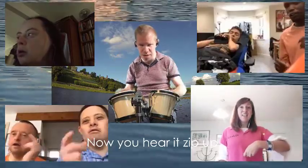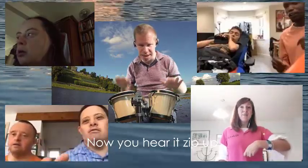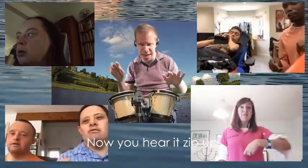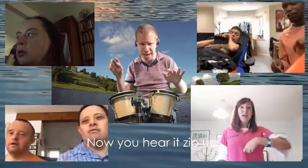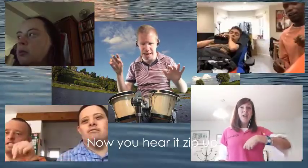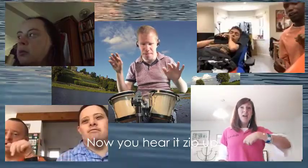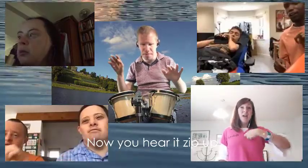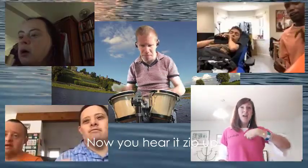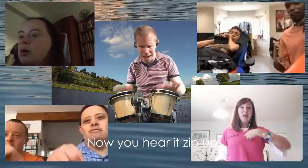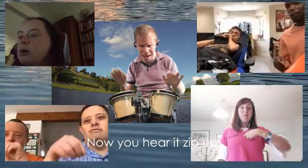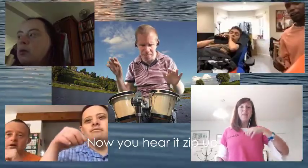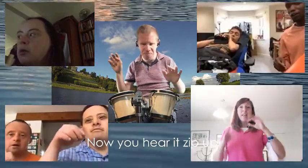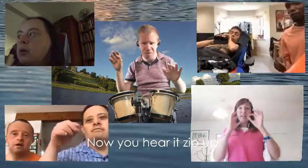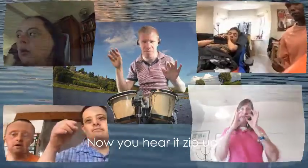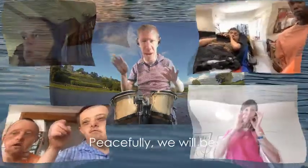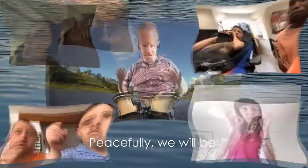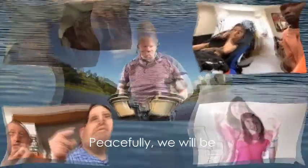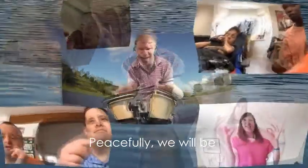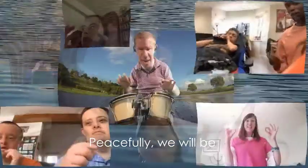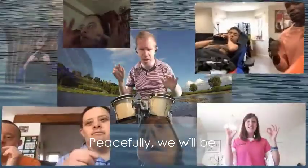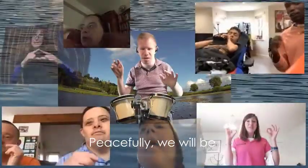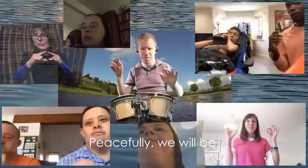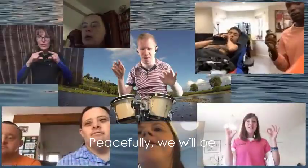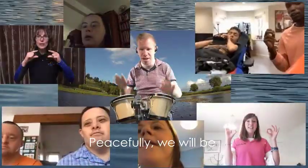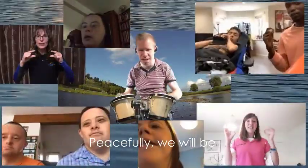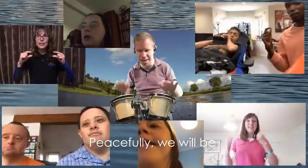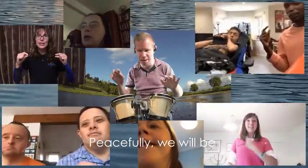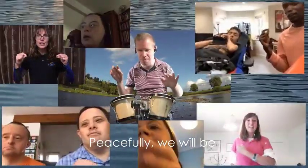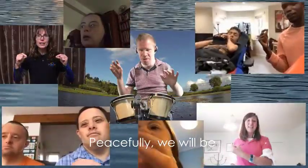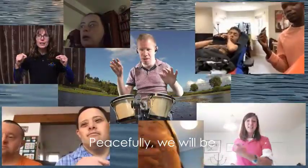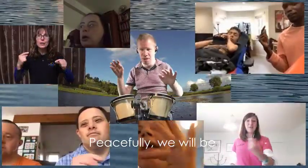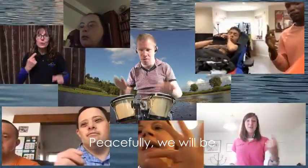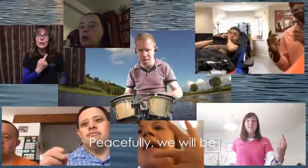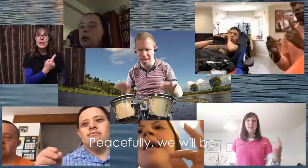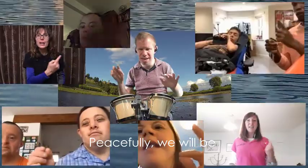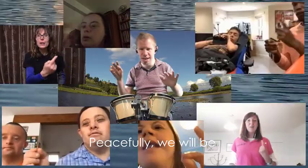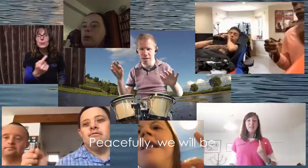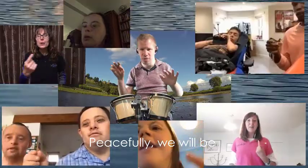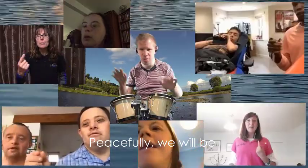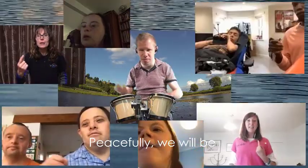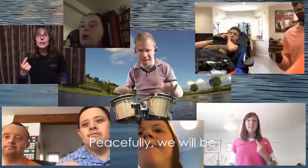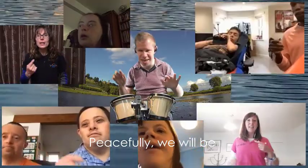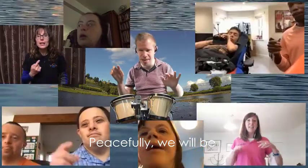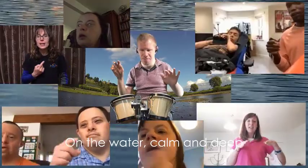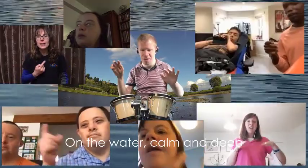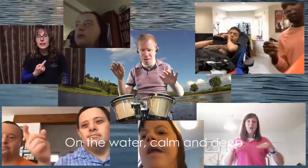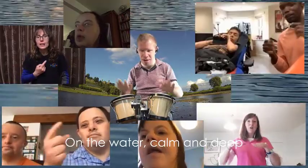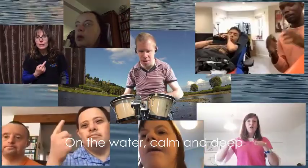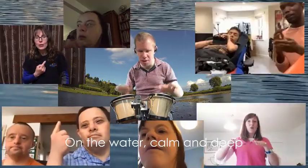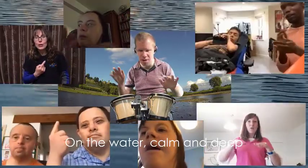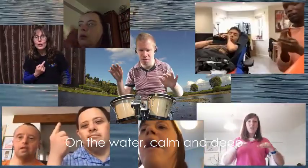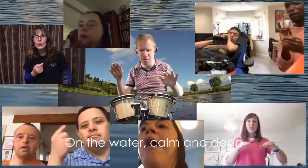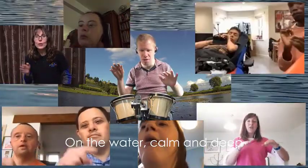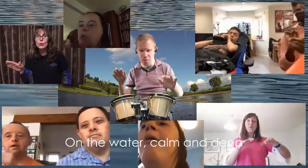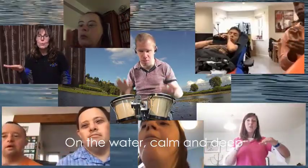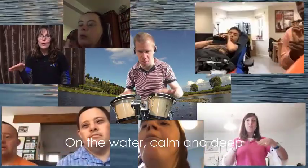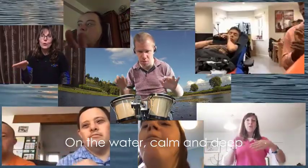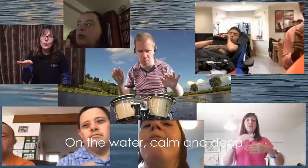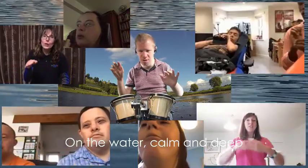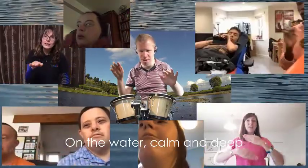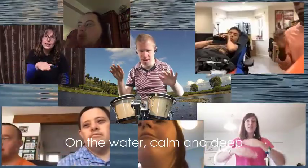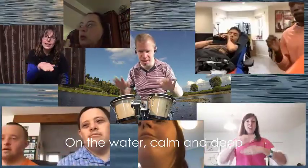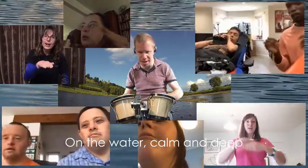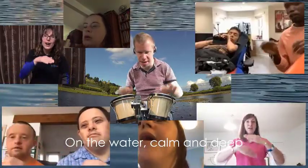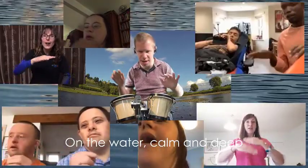His, His, His, Heer, will be on the